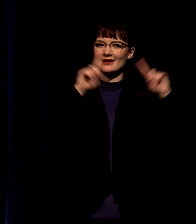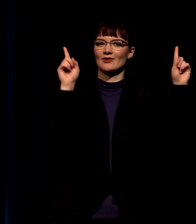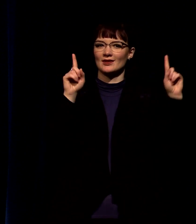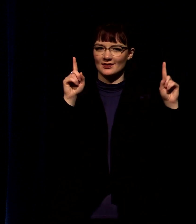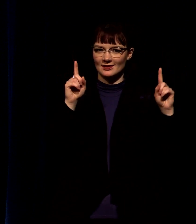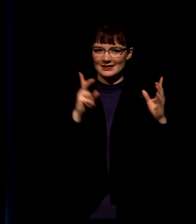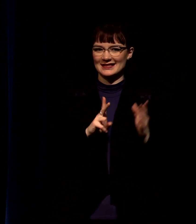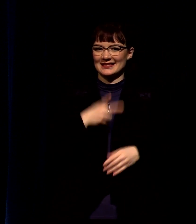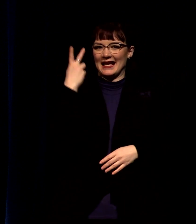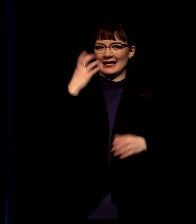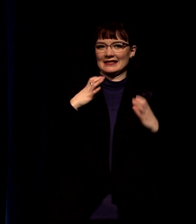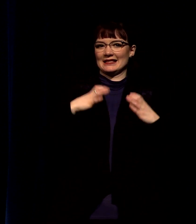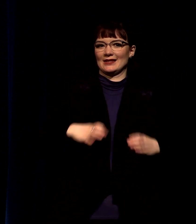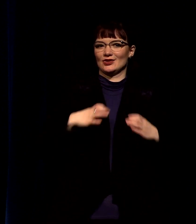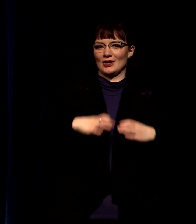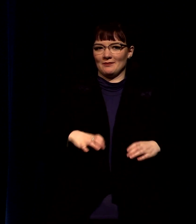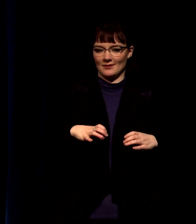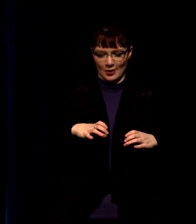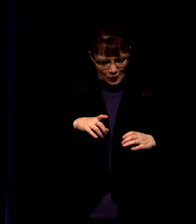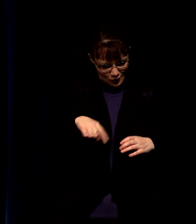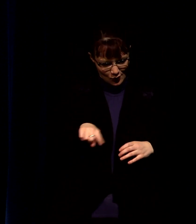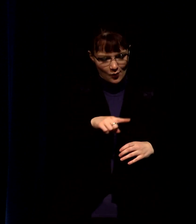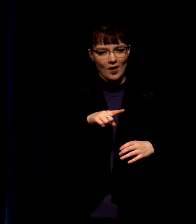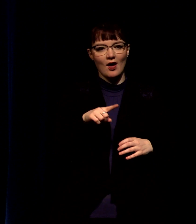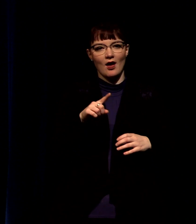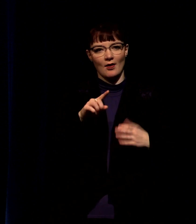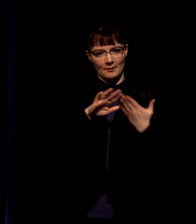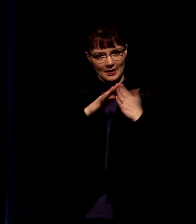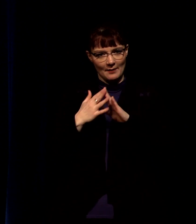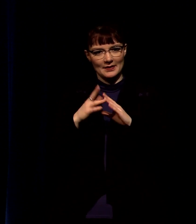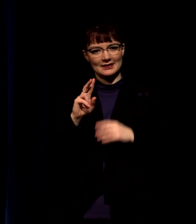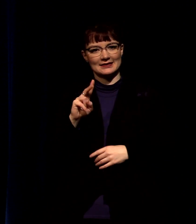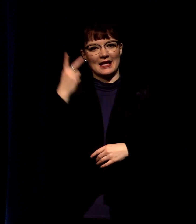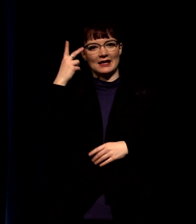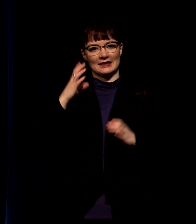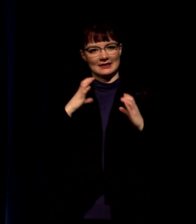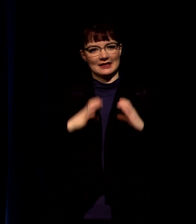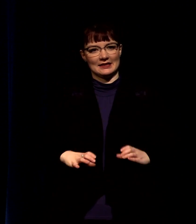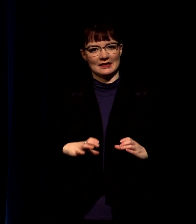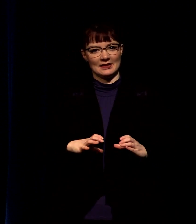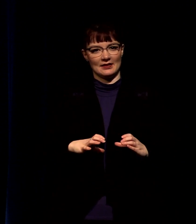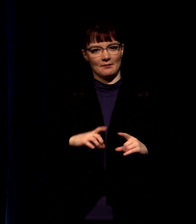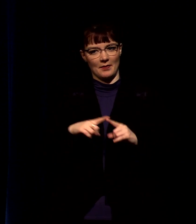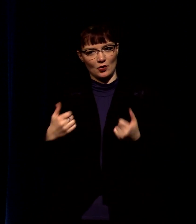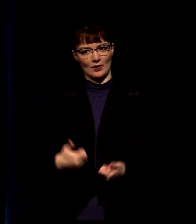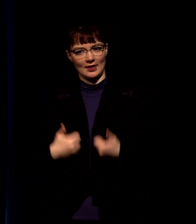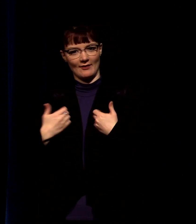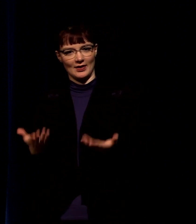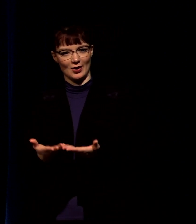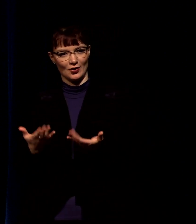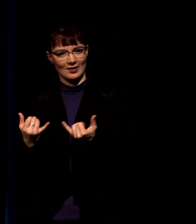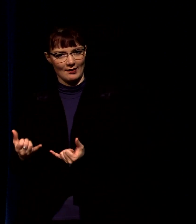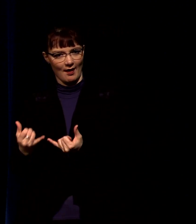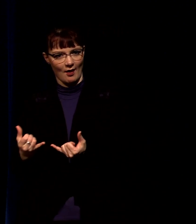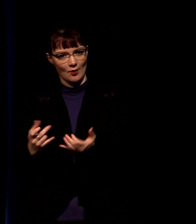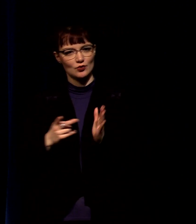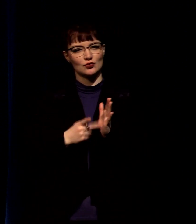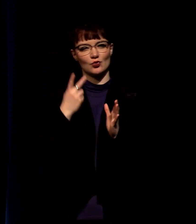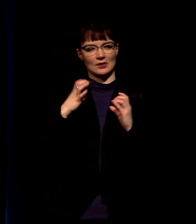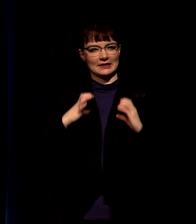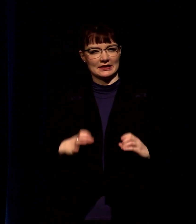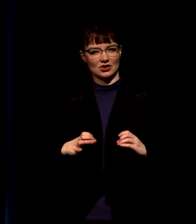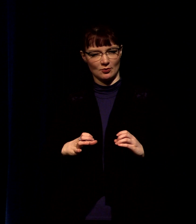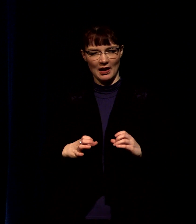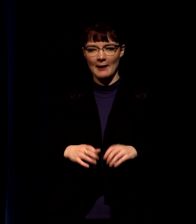citizenship that awaits you you are dual citizens in the here in the now and this is an important concept for